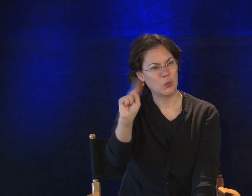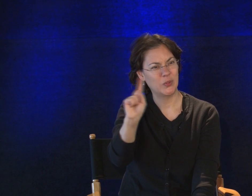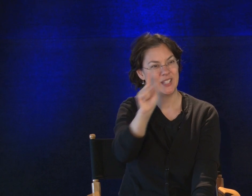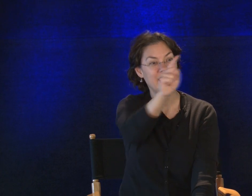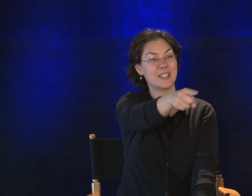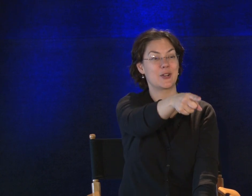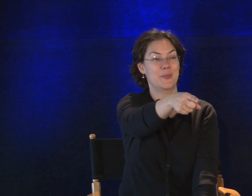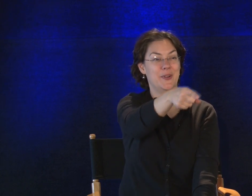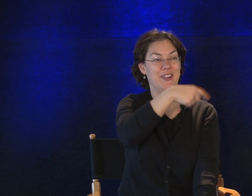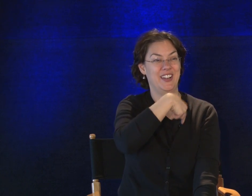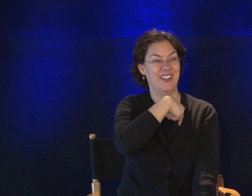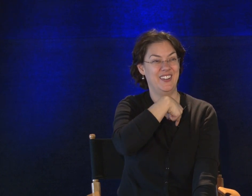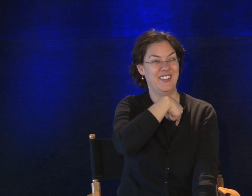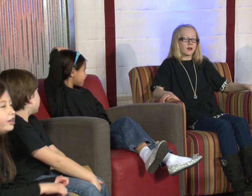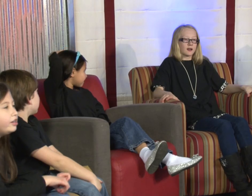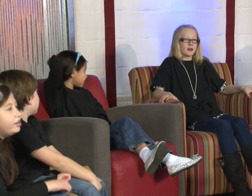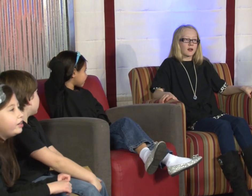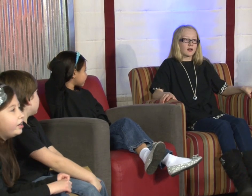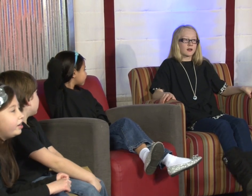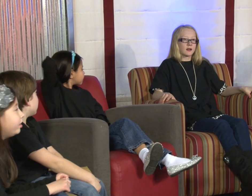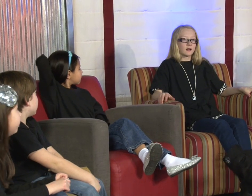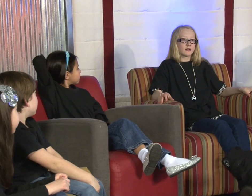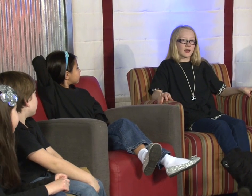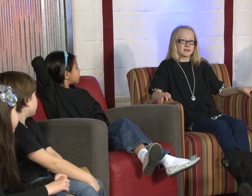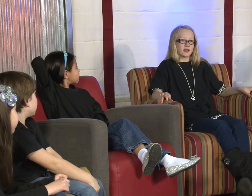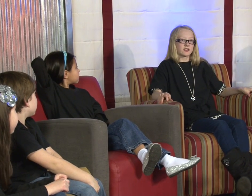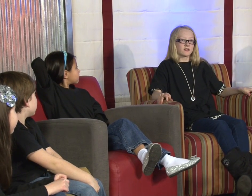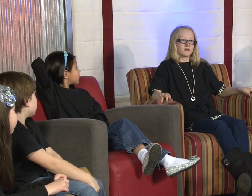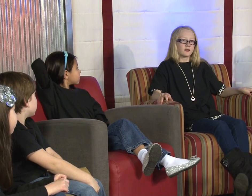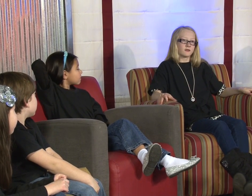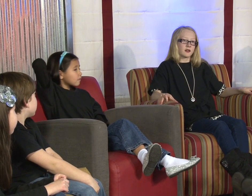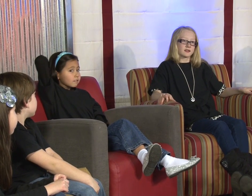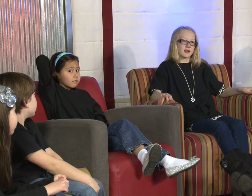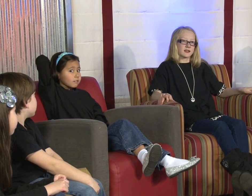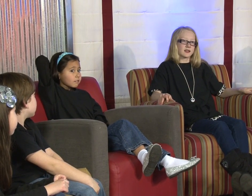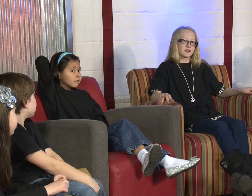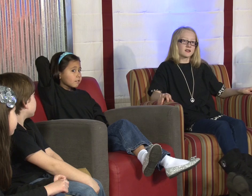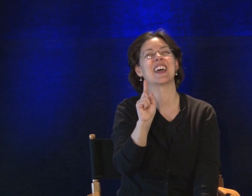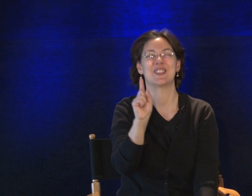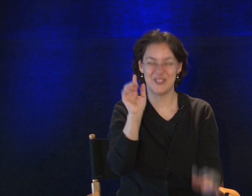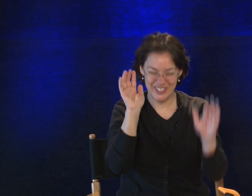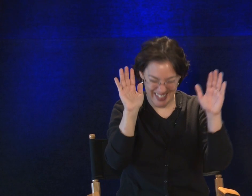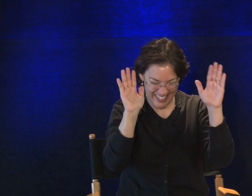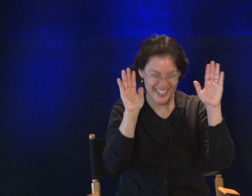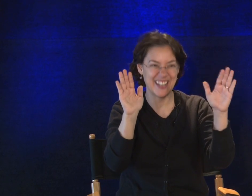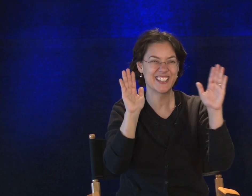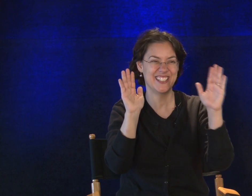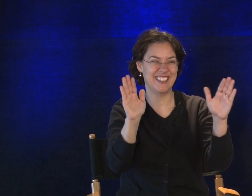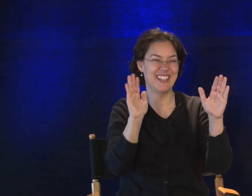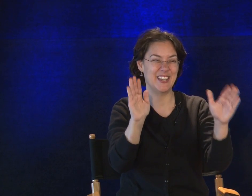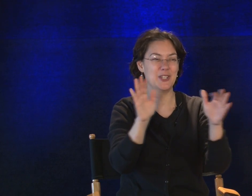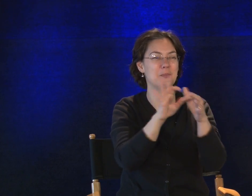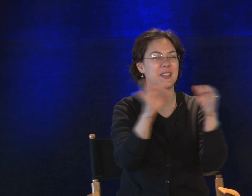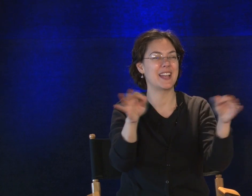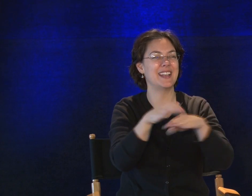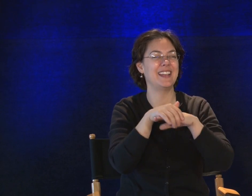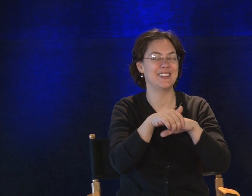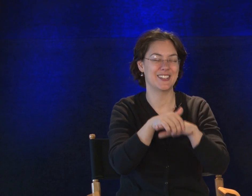Yes, Harper. Gas station. Where is the gas station? That's right. Excellent. You put that in English.